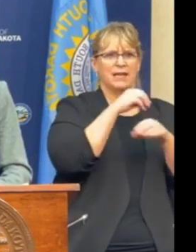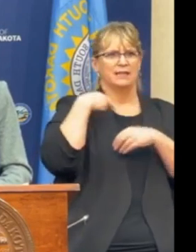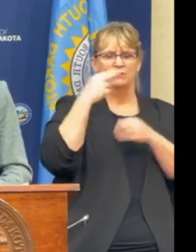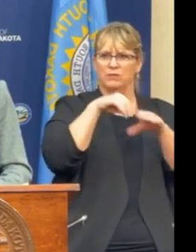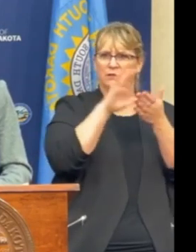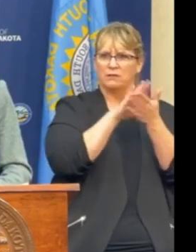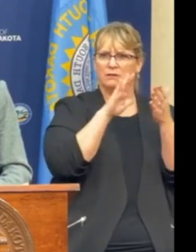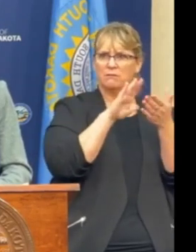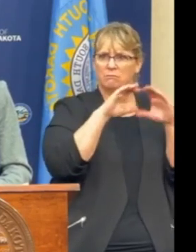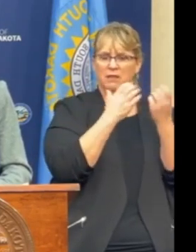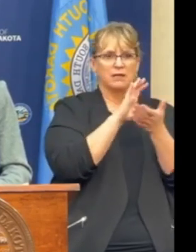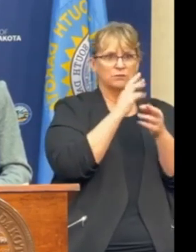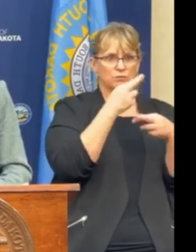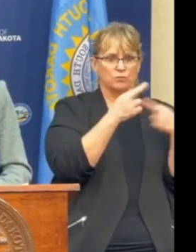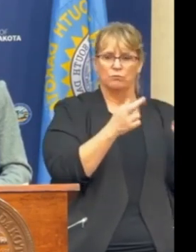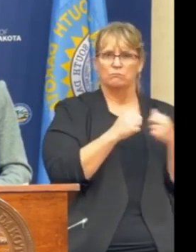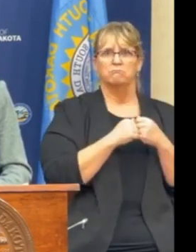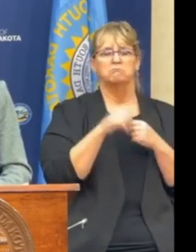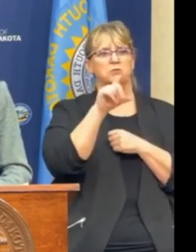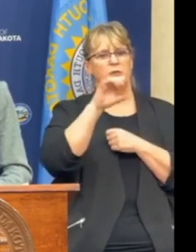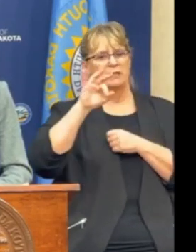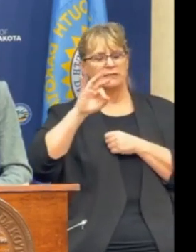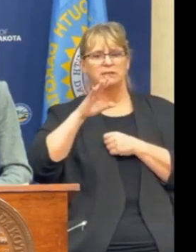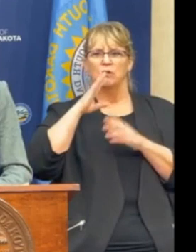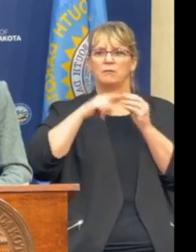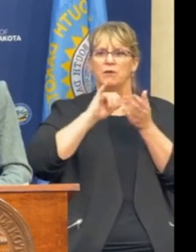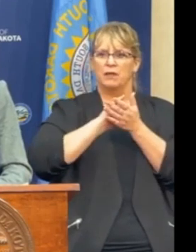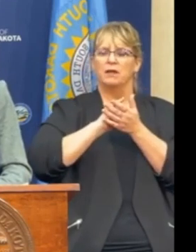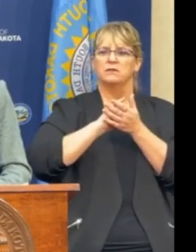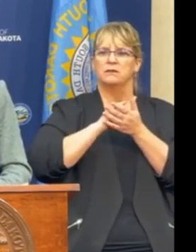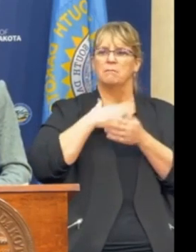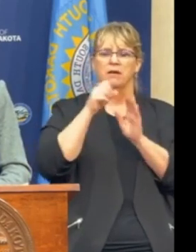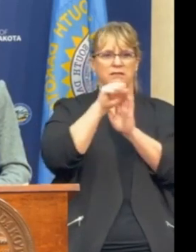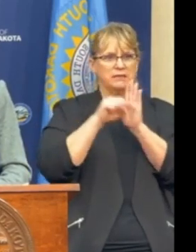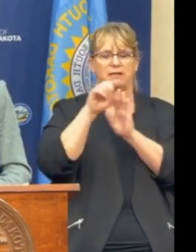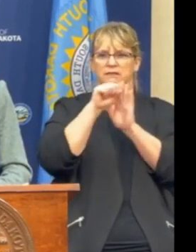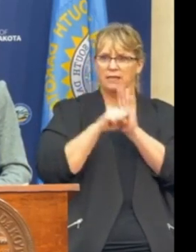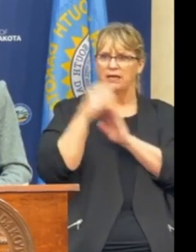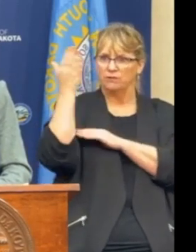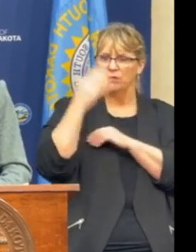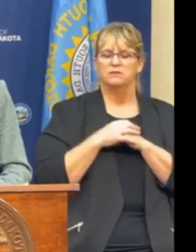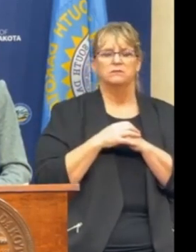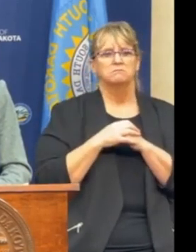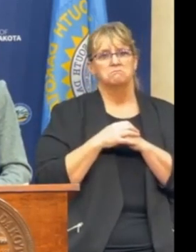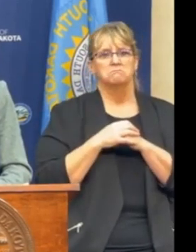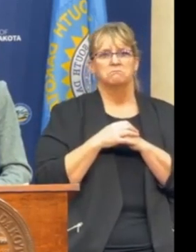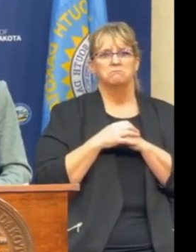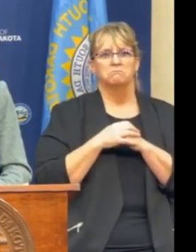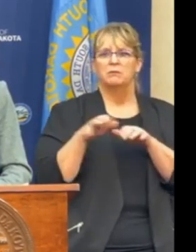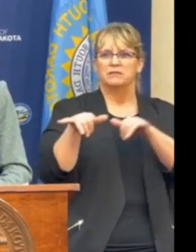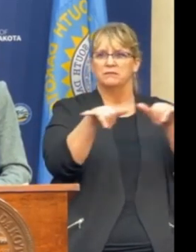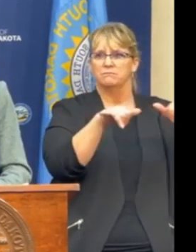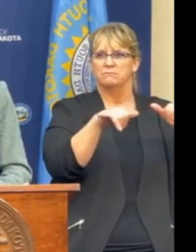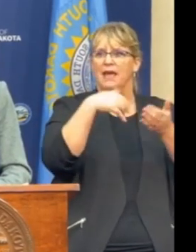classrooms. I introduced a bill in 2019, talked about it during my State of the State Address. It was the one of the standing